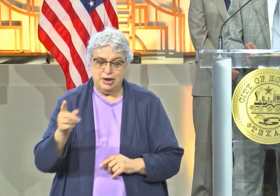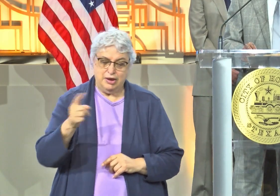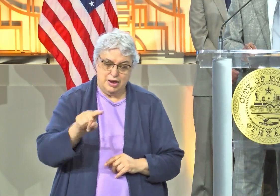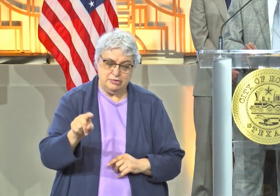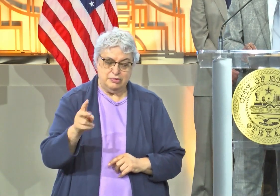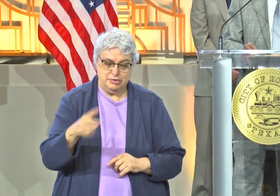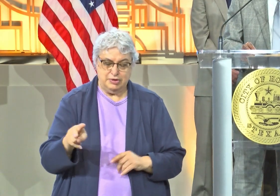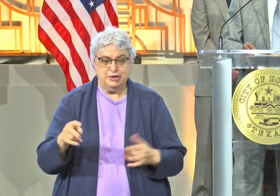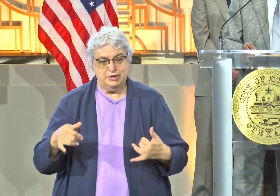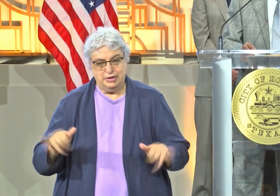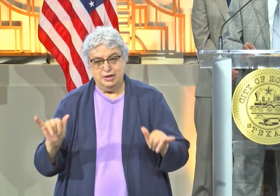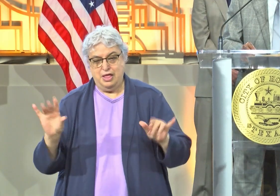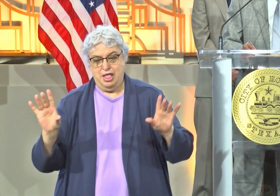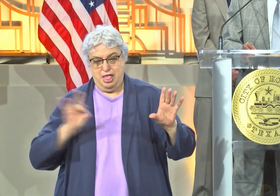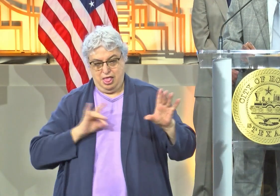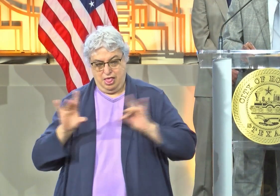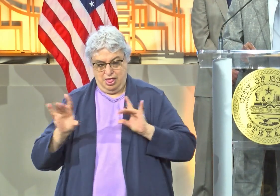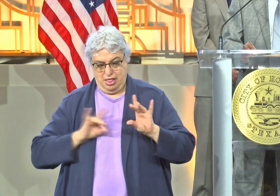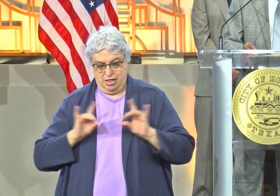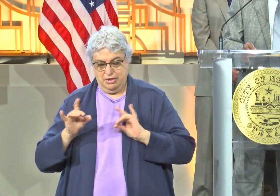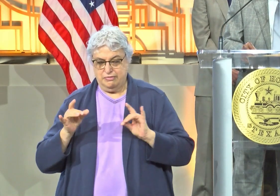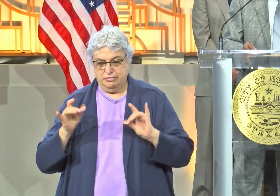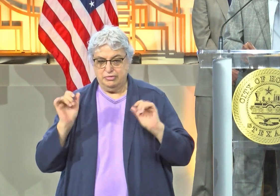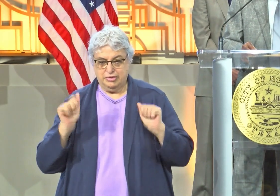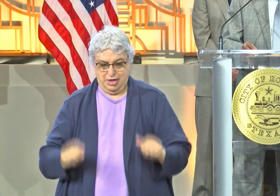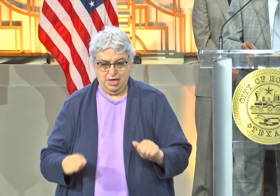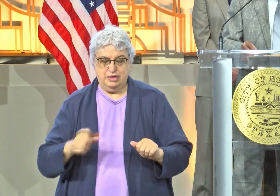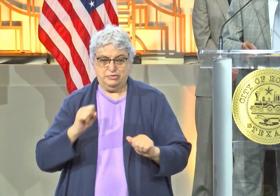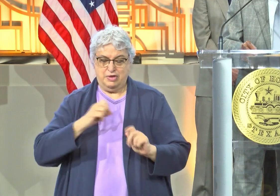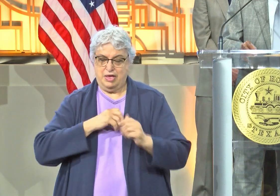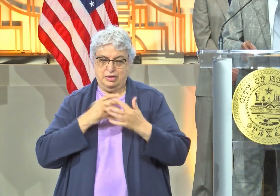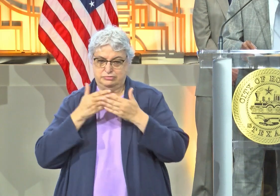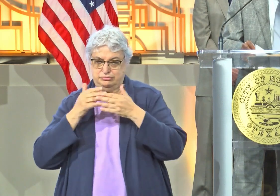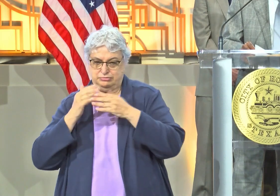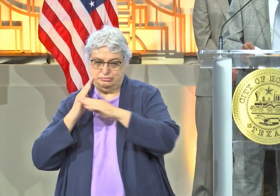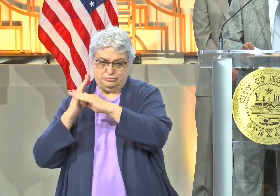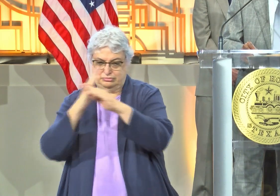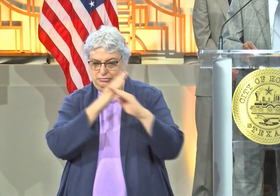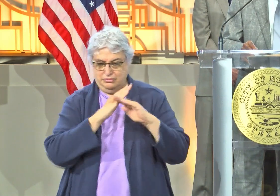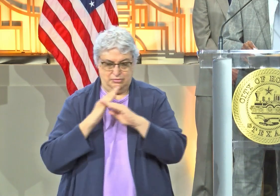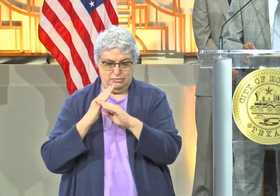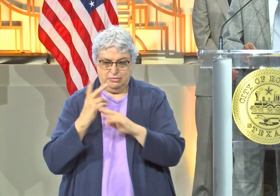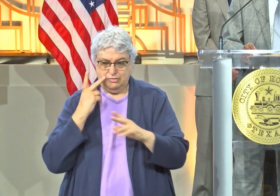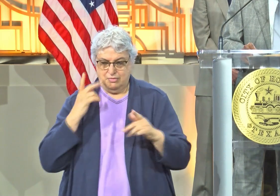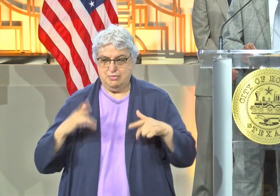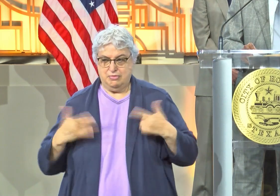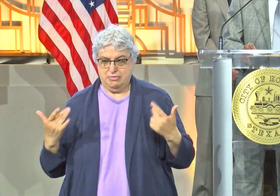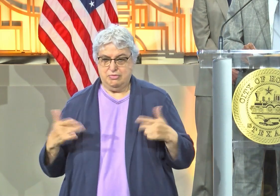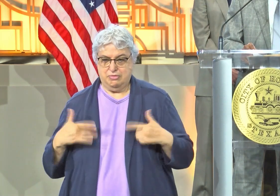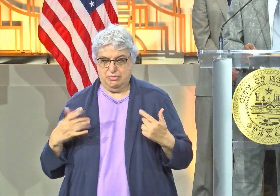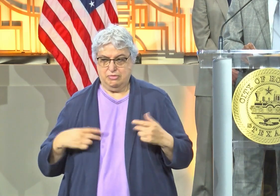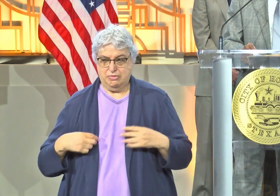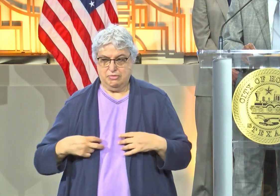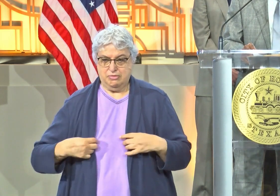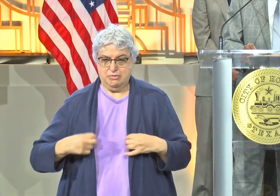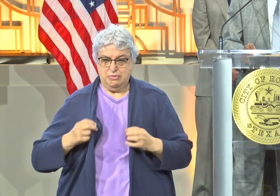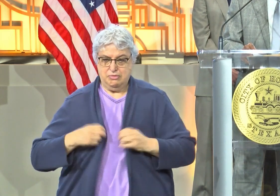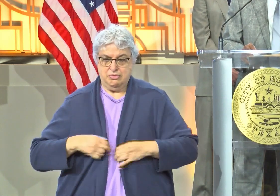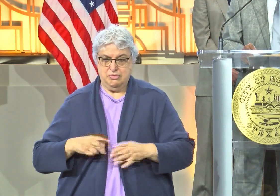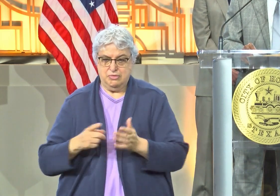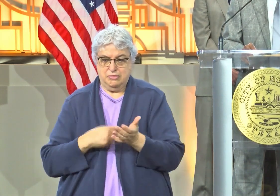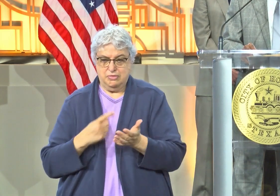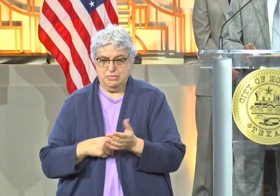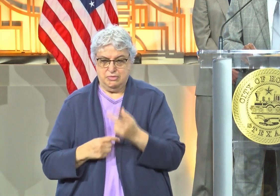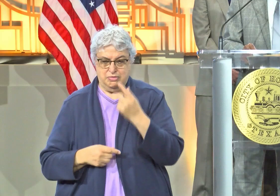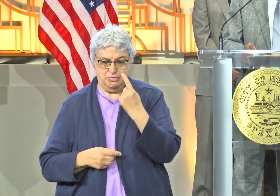that that I continue to put on this mask. And you've seen me at a number of events, and sometimes I have on